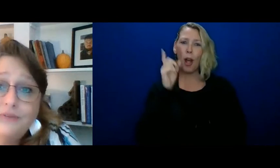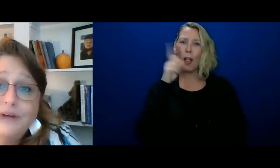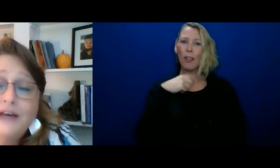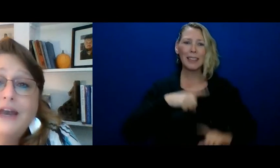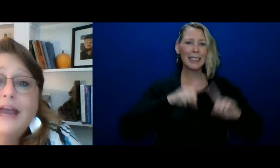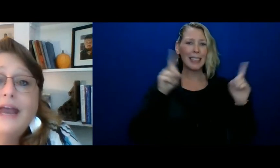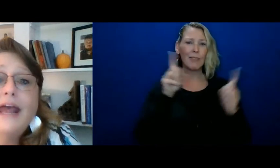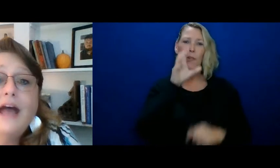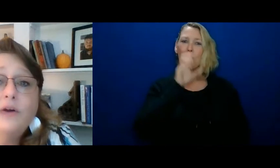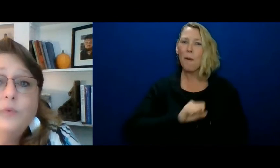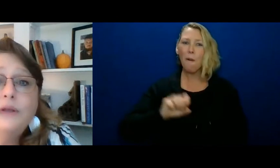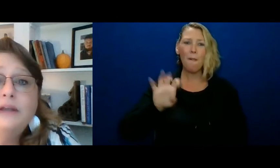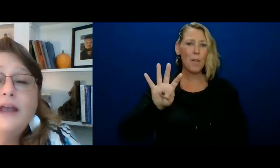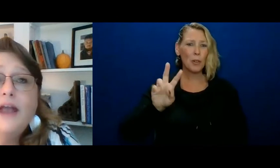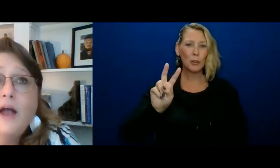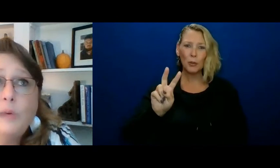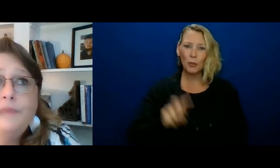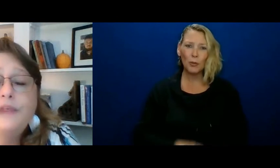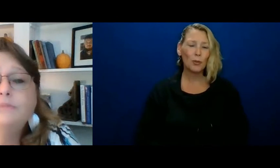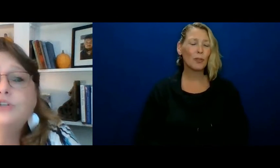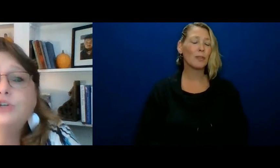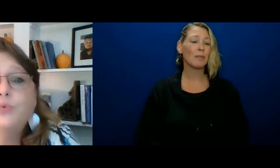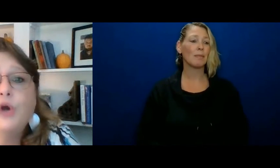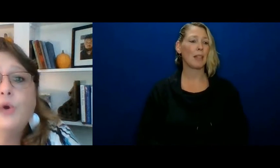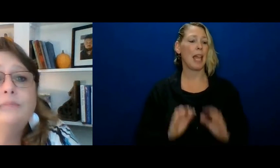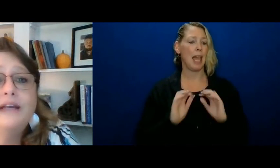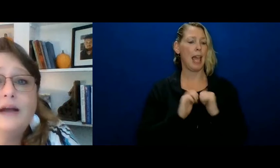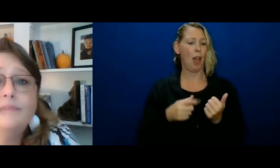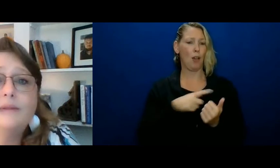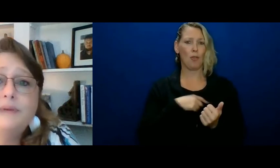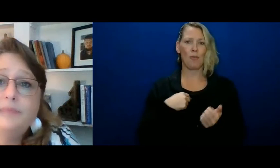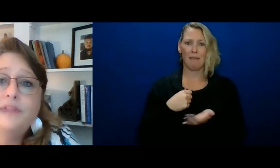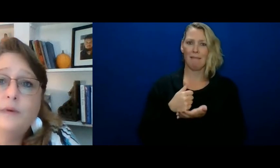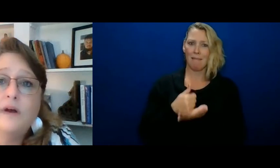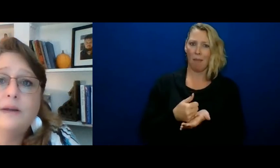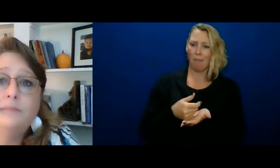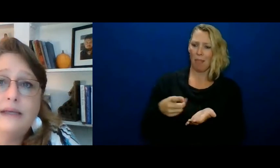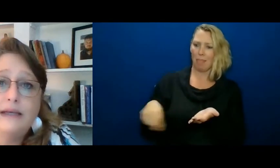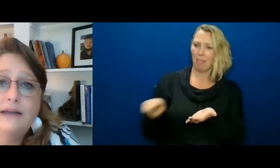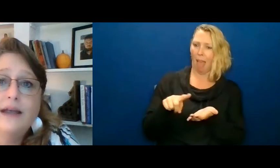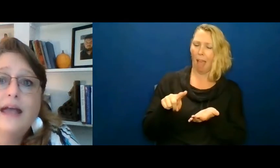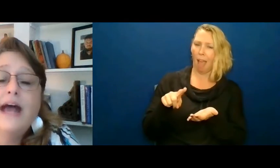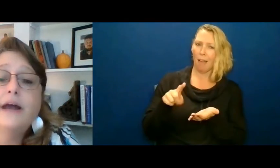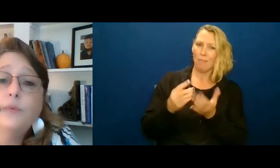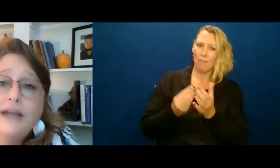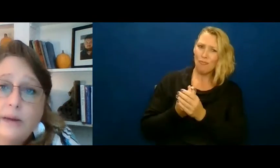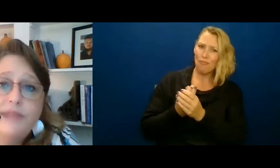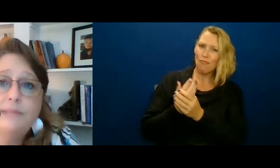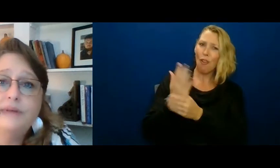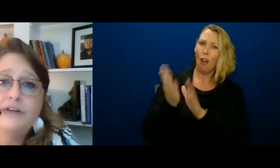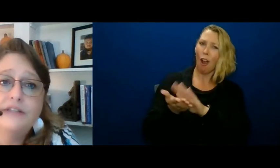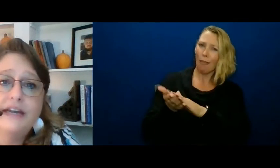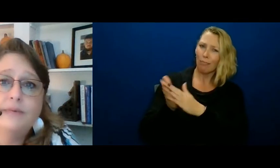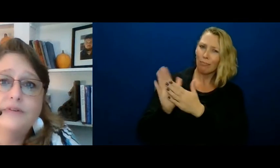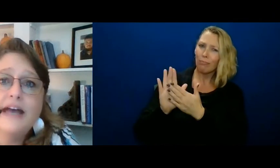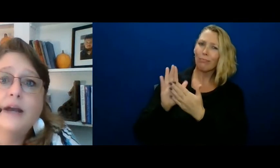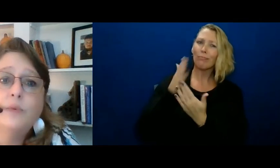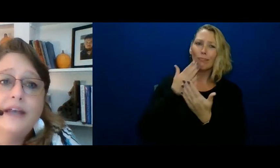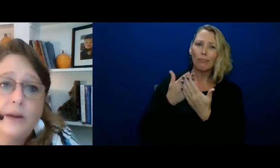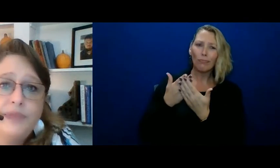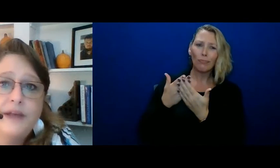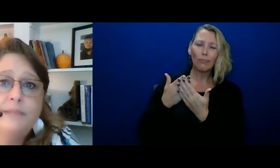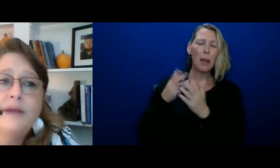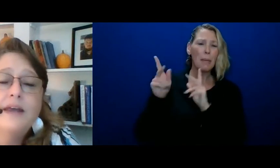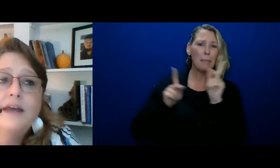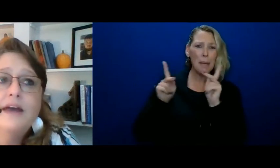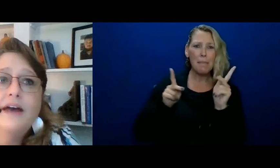42 and how do we help them to grow and become the people they want to be how do we help them be good neighbors how